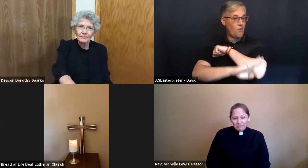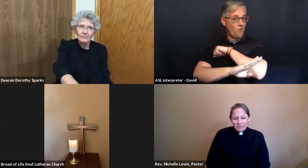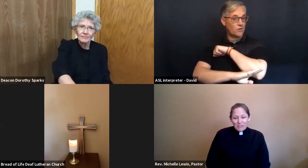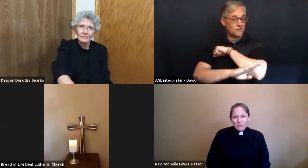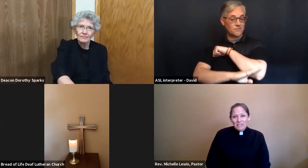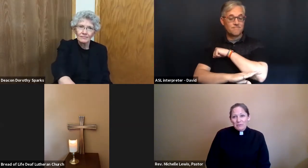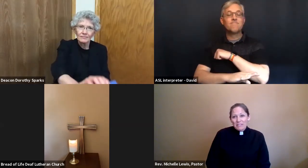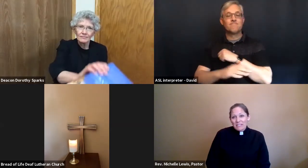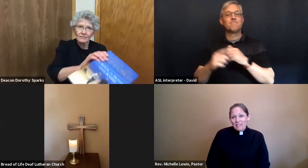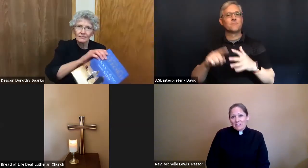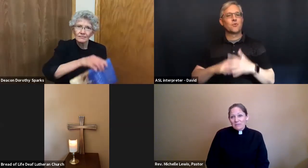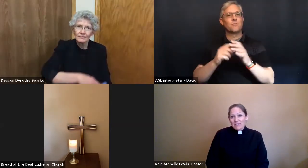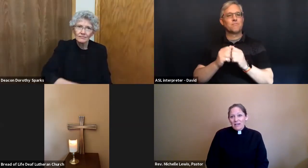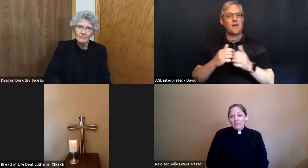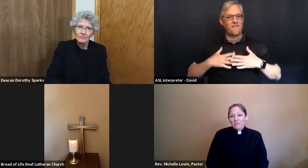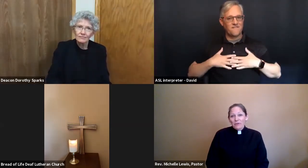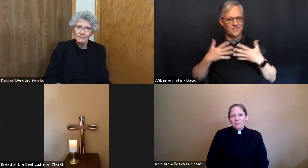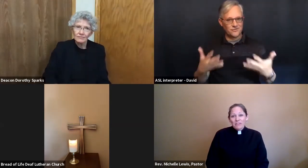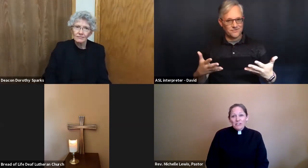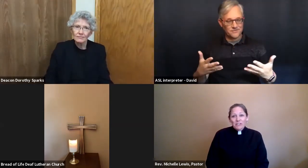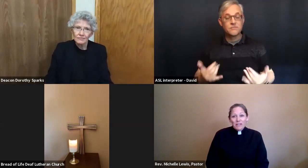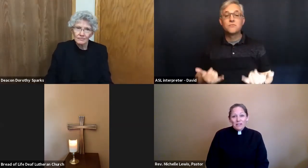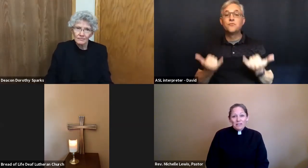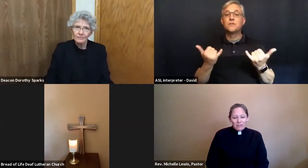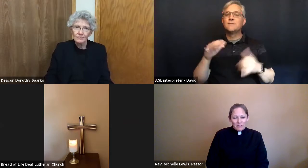So today we take some time for confession and forgiveness.